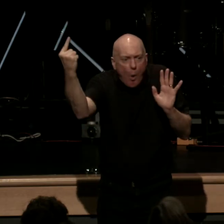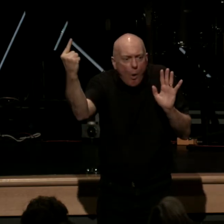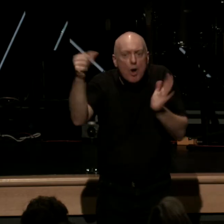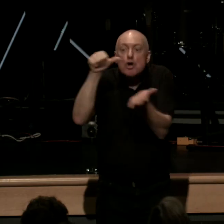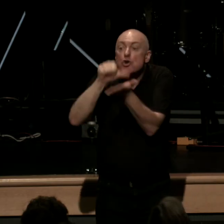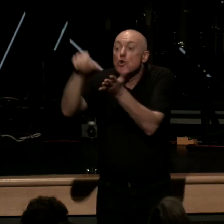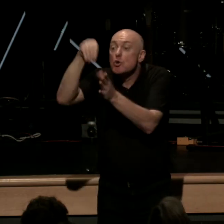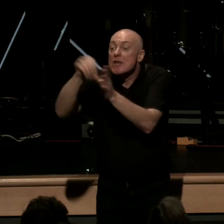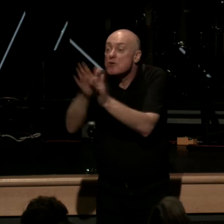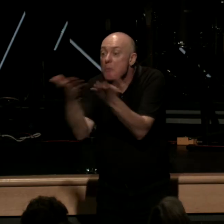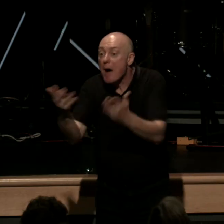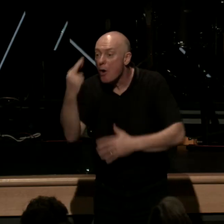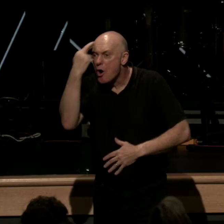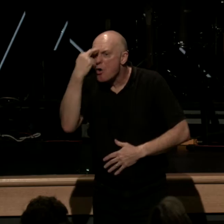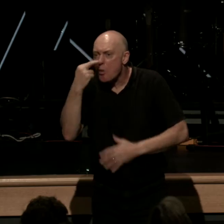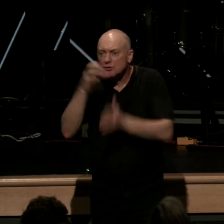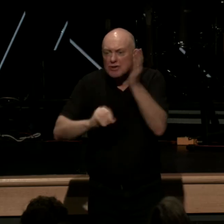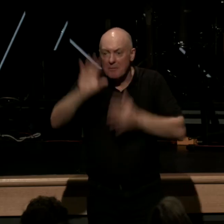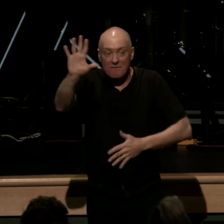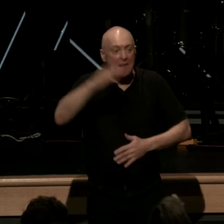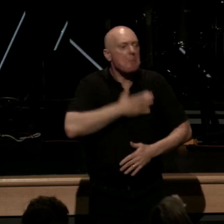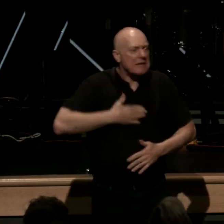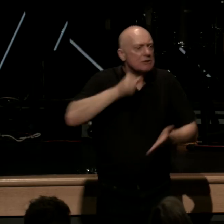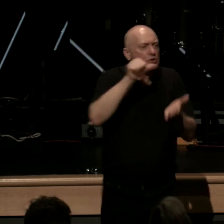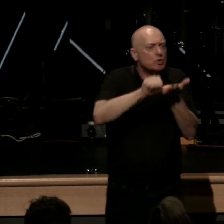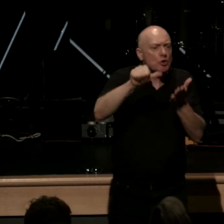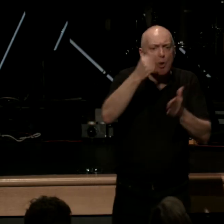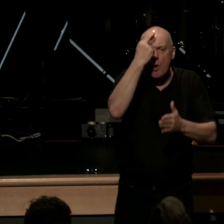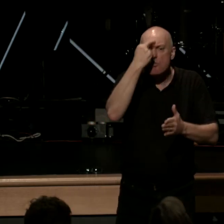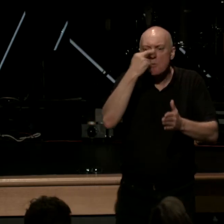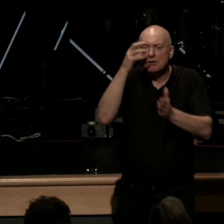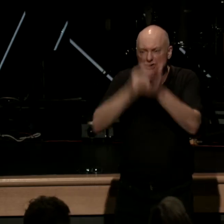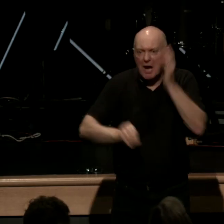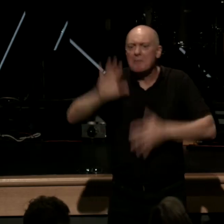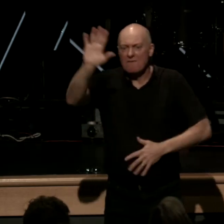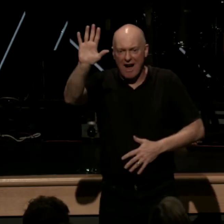to Romans chapter 5 please do please do today change your life